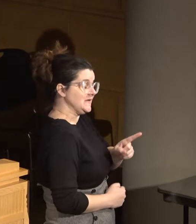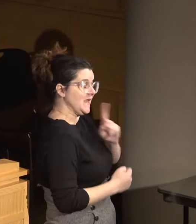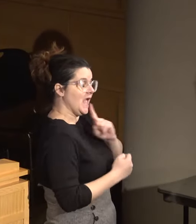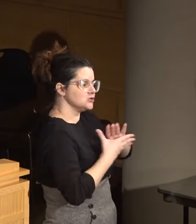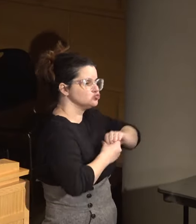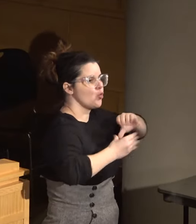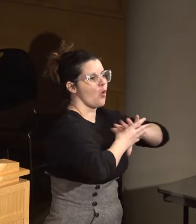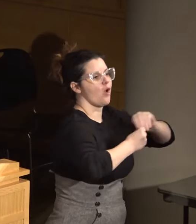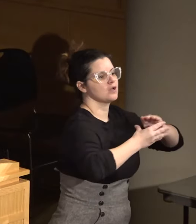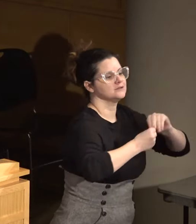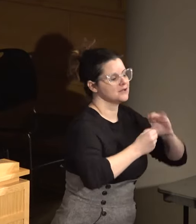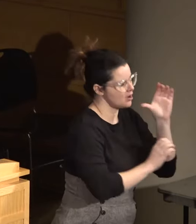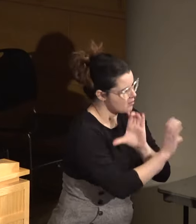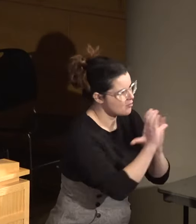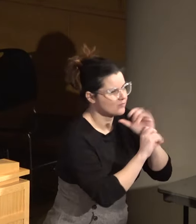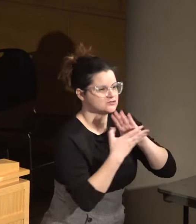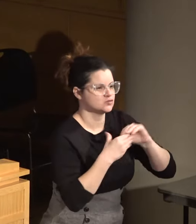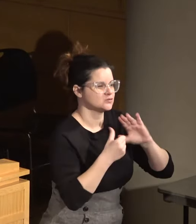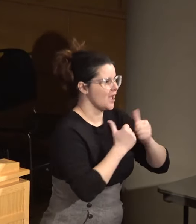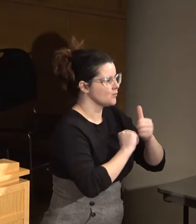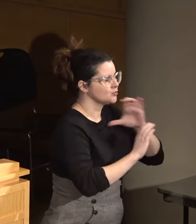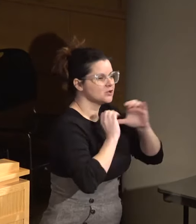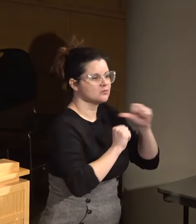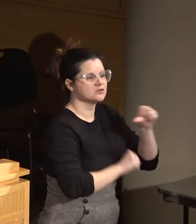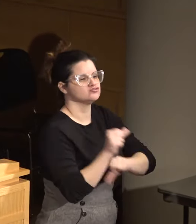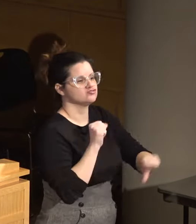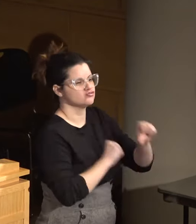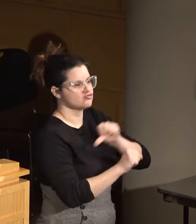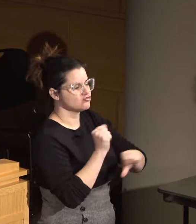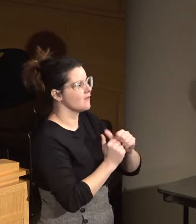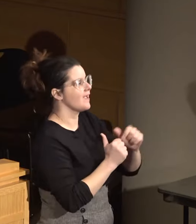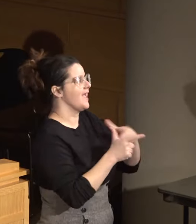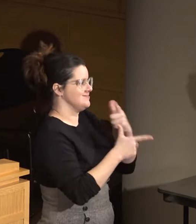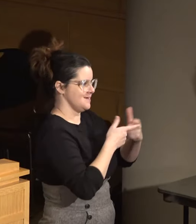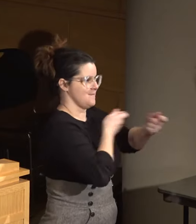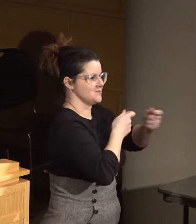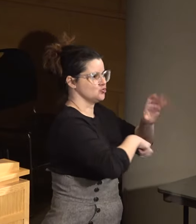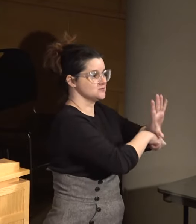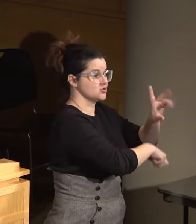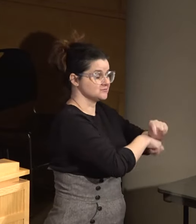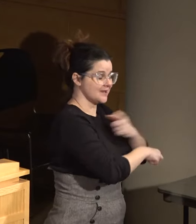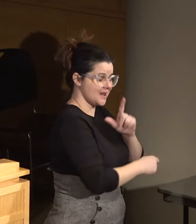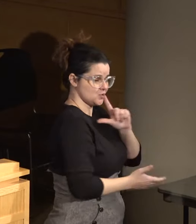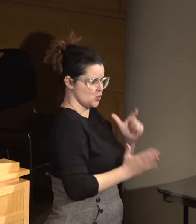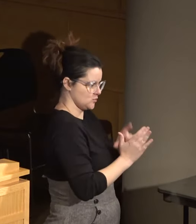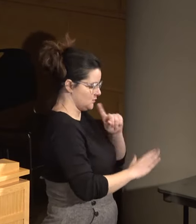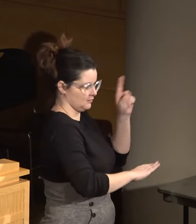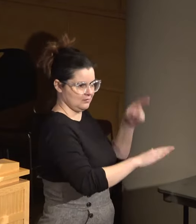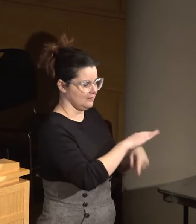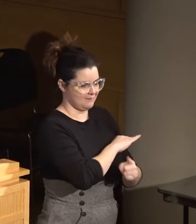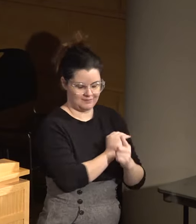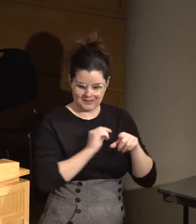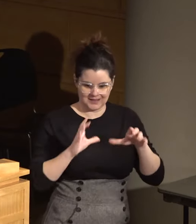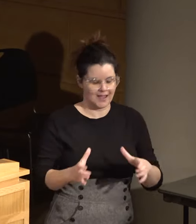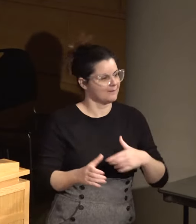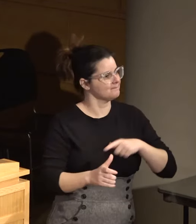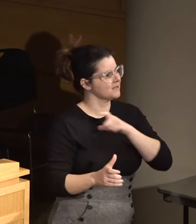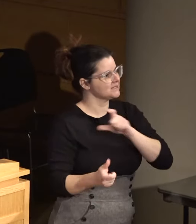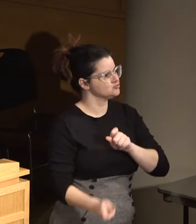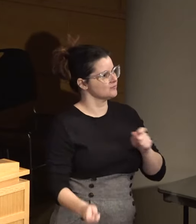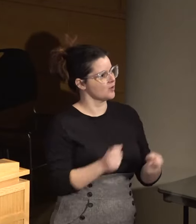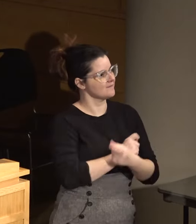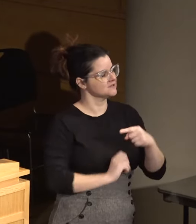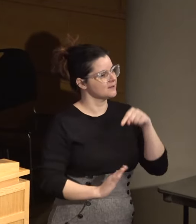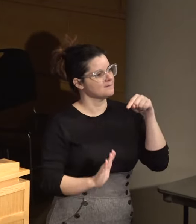storytelling and story-seeking. Stories is how we communicate with each other. I then went into management consulting and I found my way into police reform after the